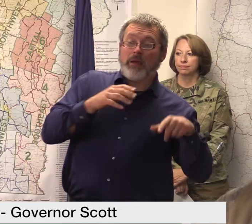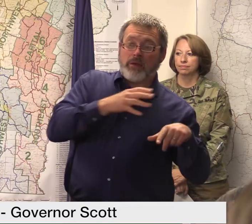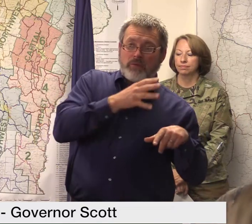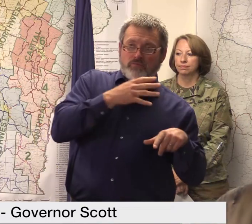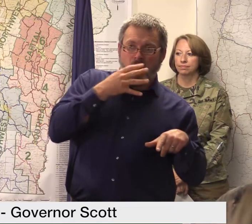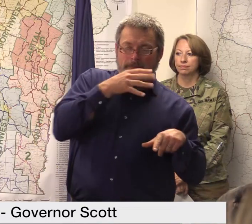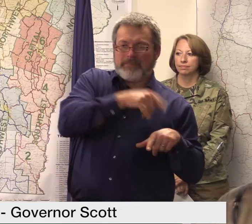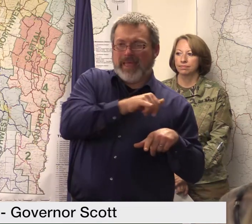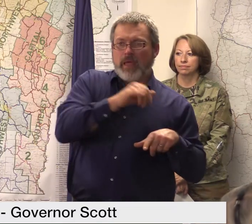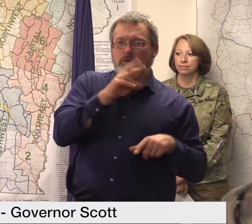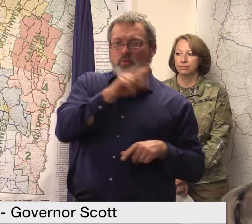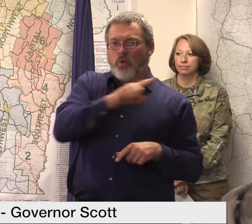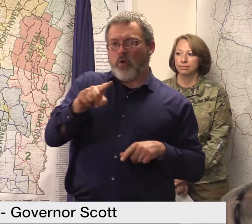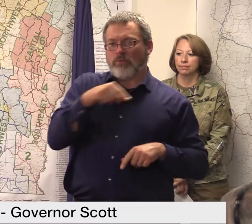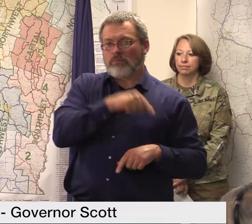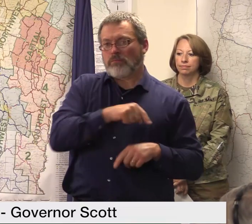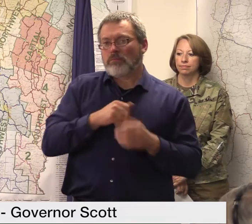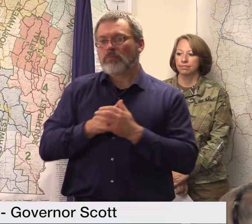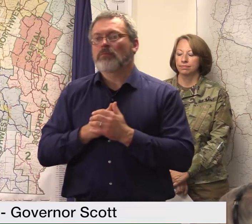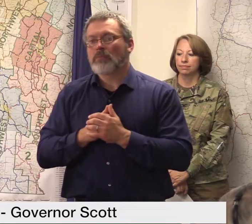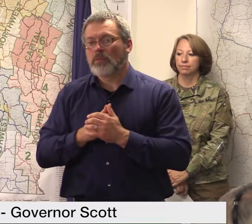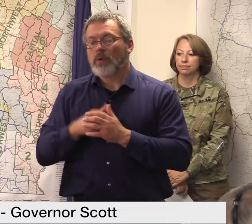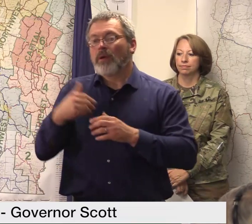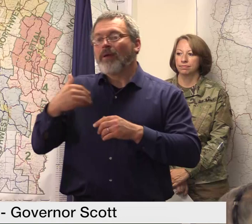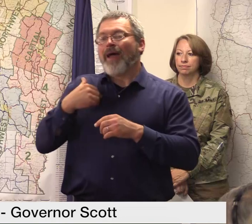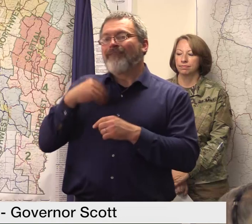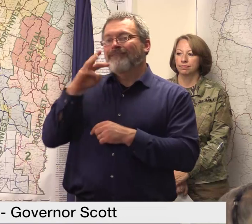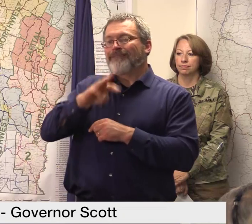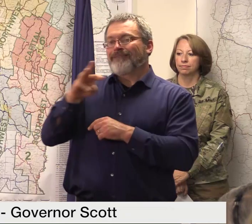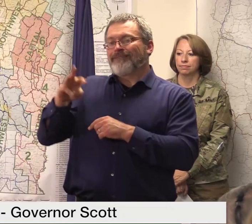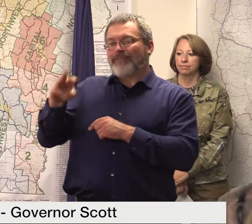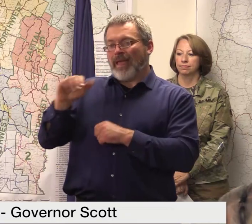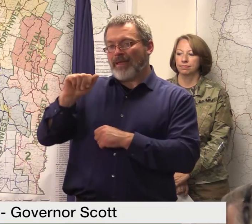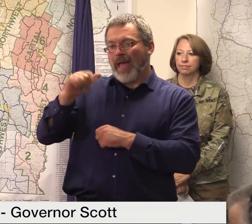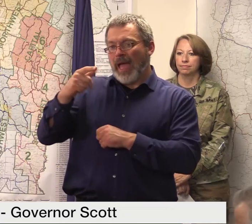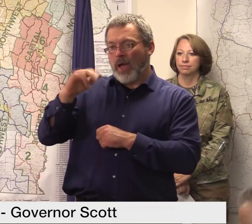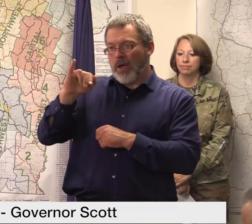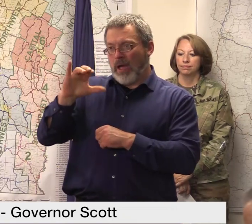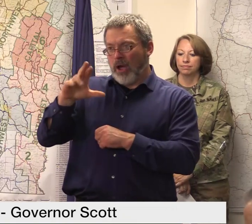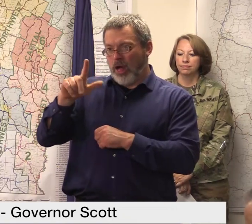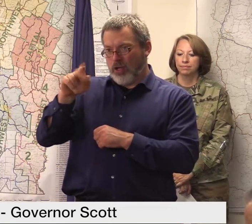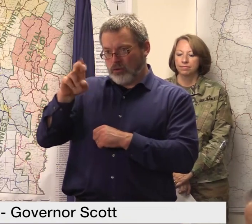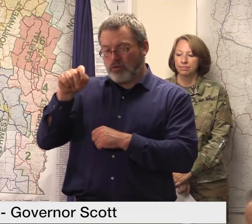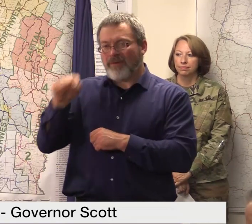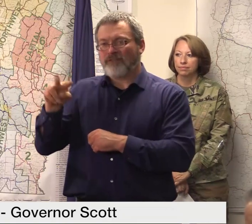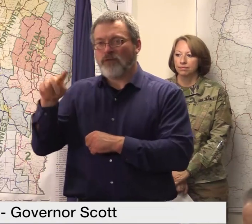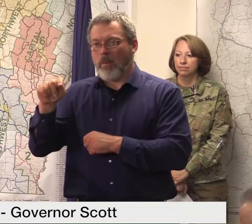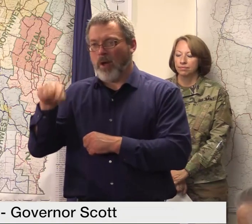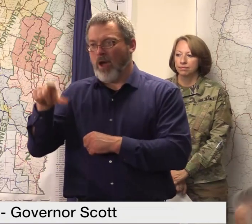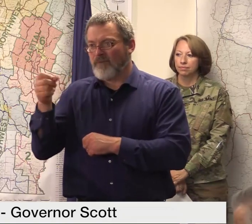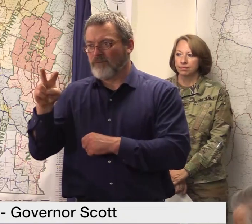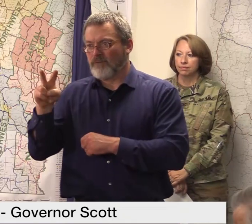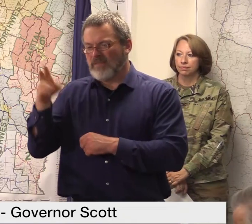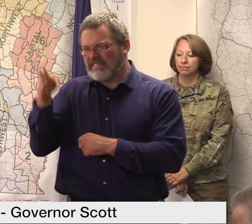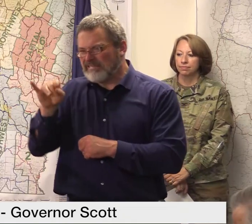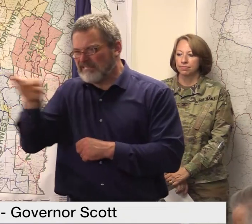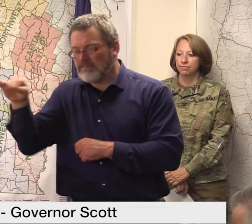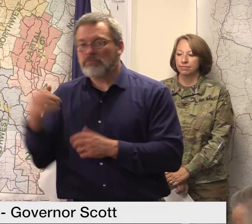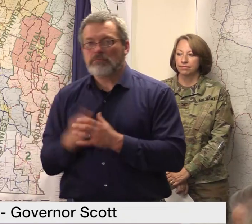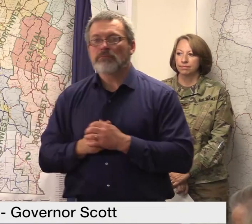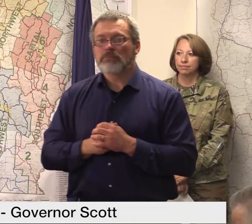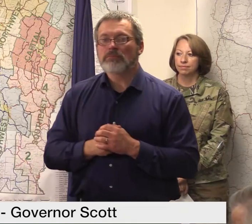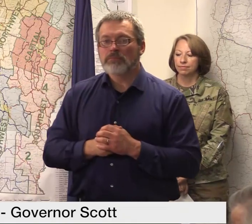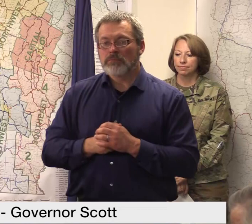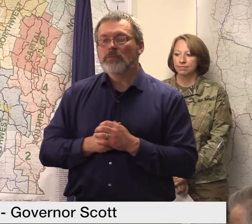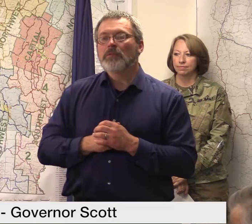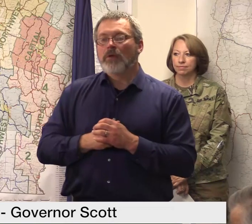.gov slash flood Senator Welch made it very clear that we need to have